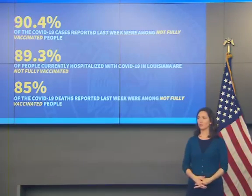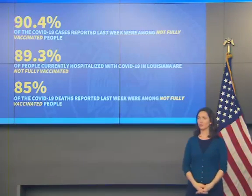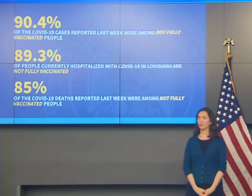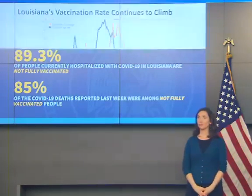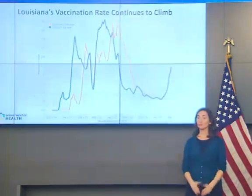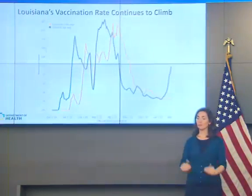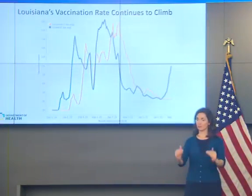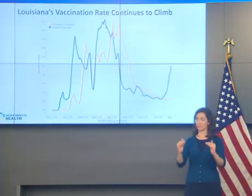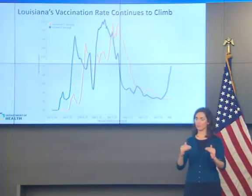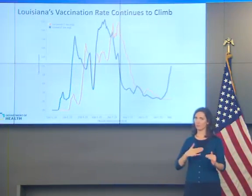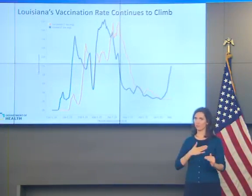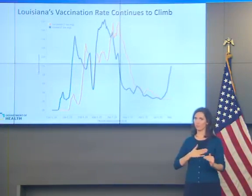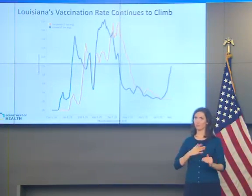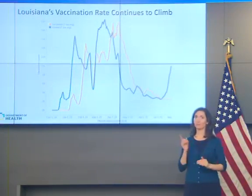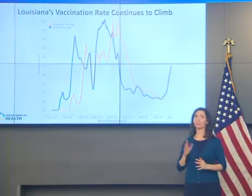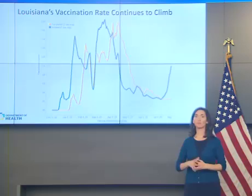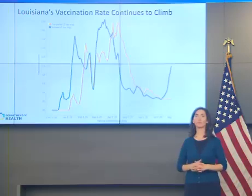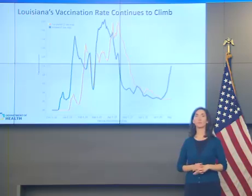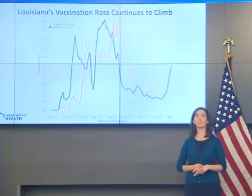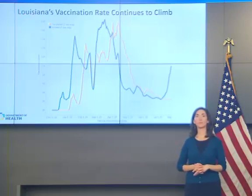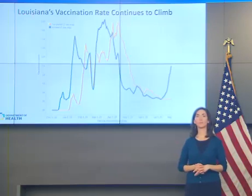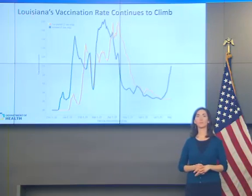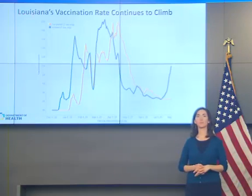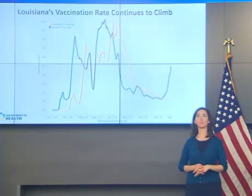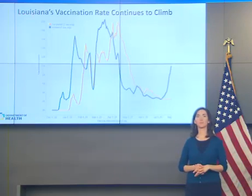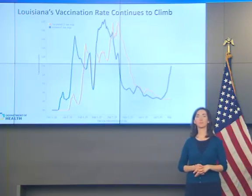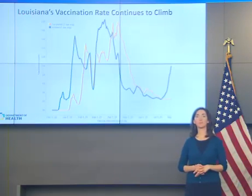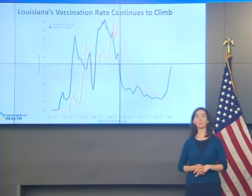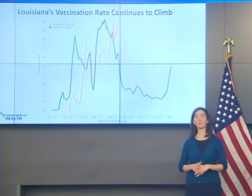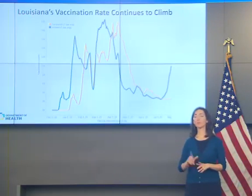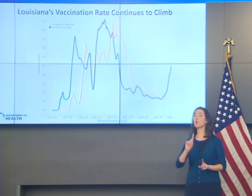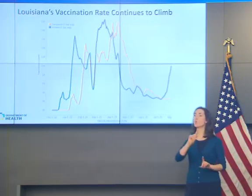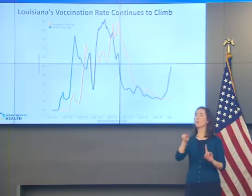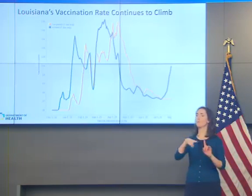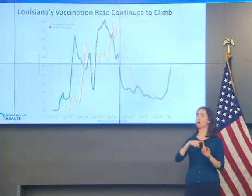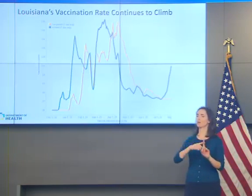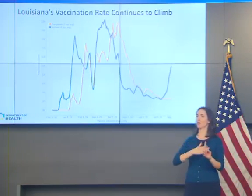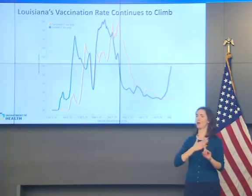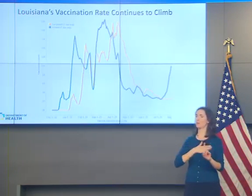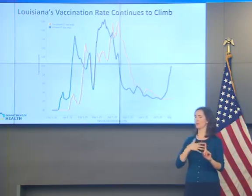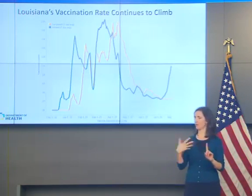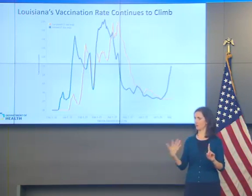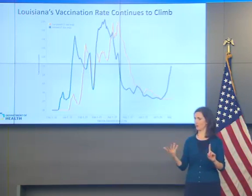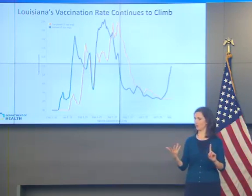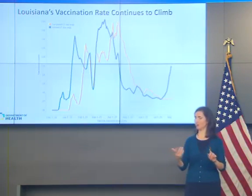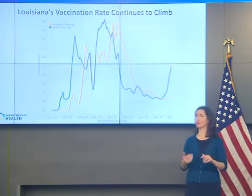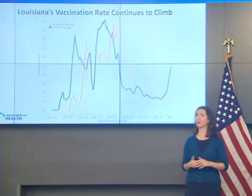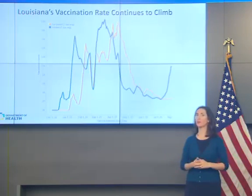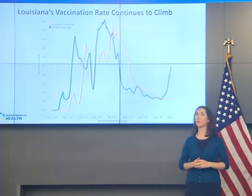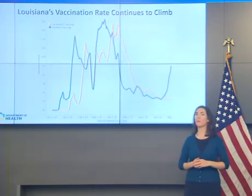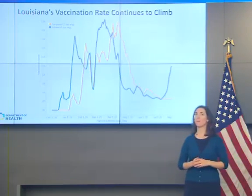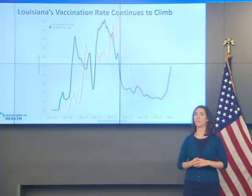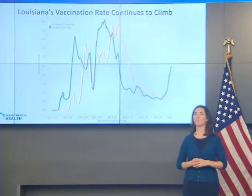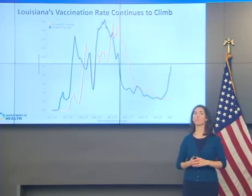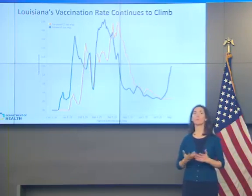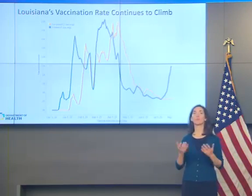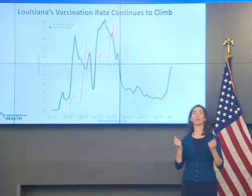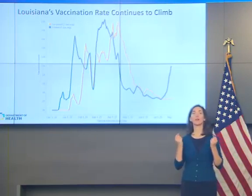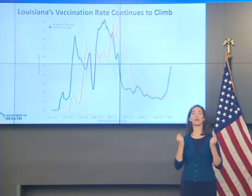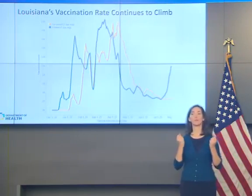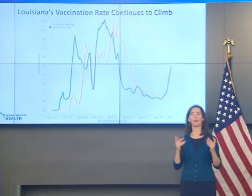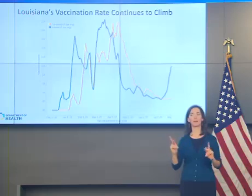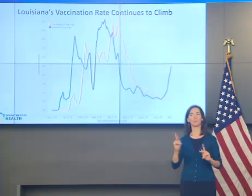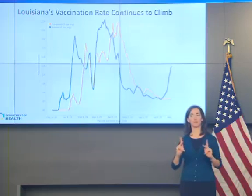Go to the next slide, please. If there's really any good news to share, it's that I think a lot of people